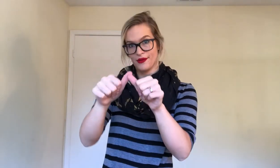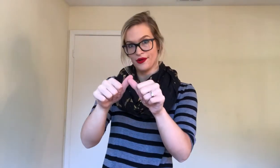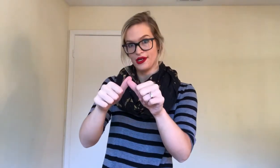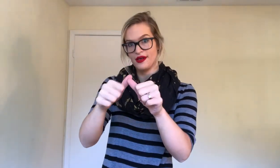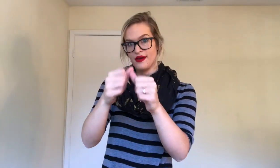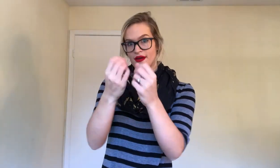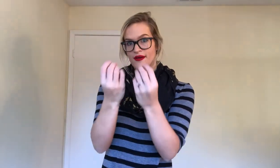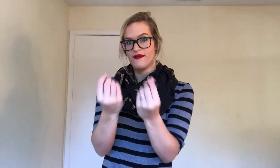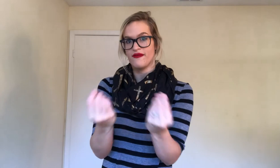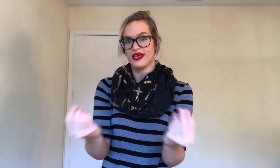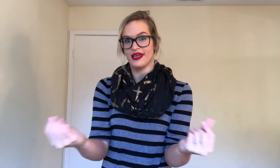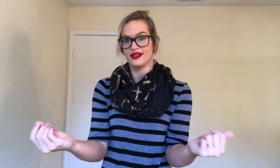Memory. Fades.